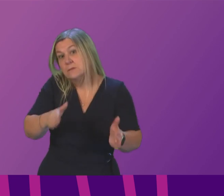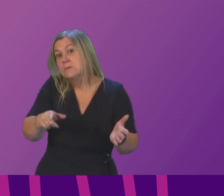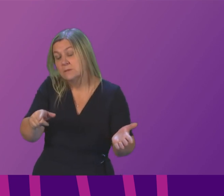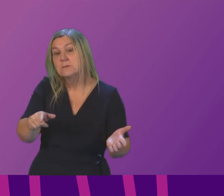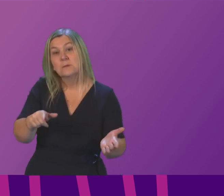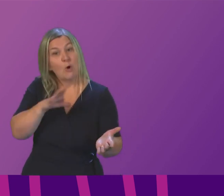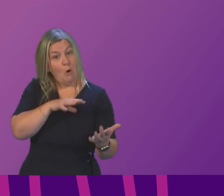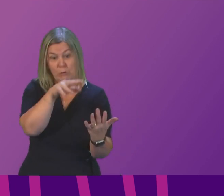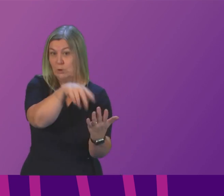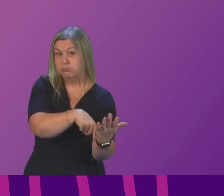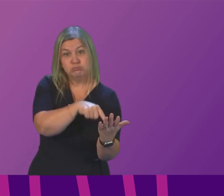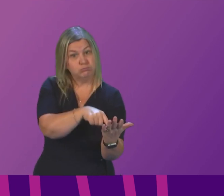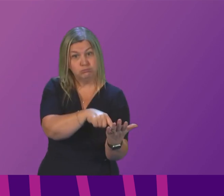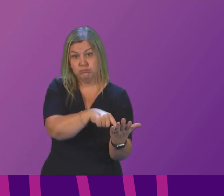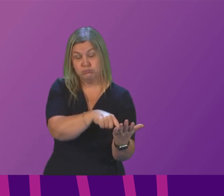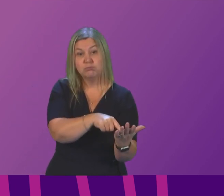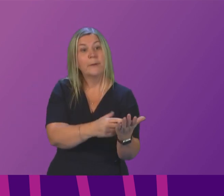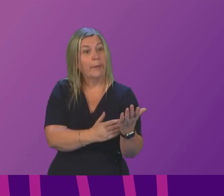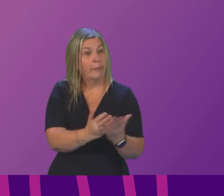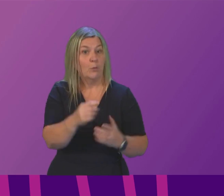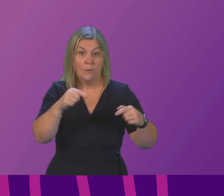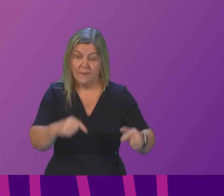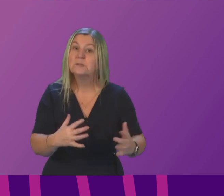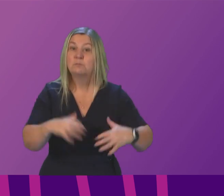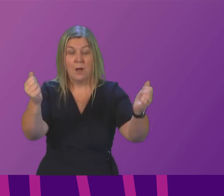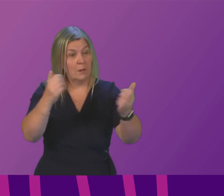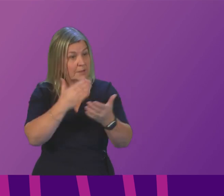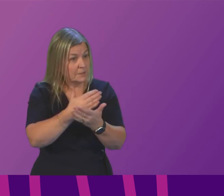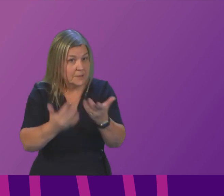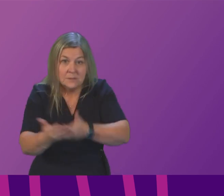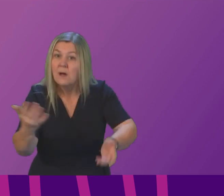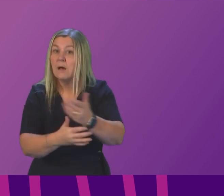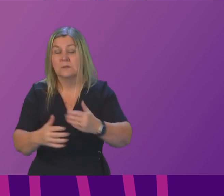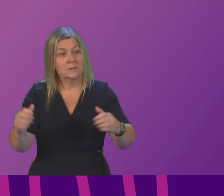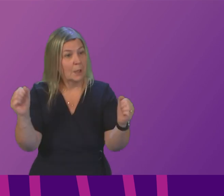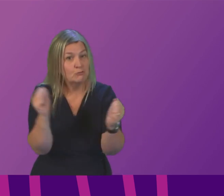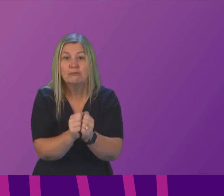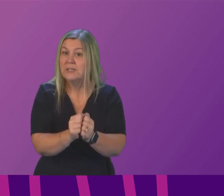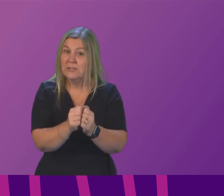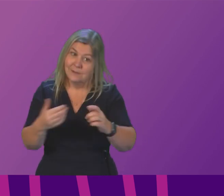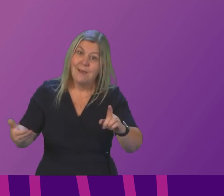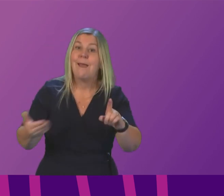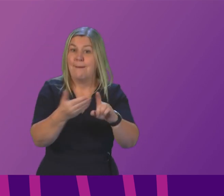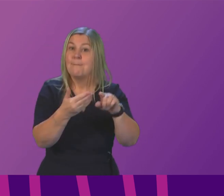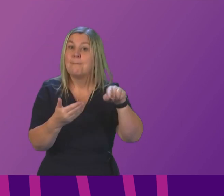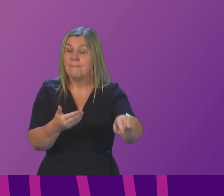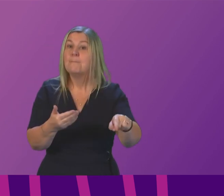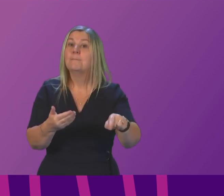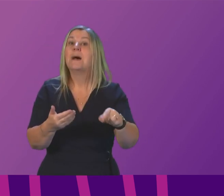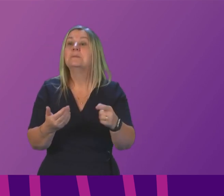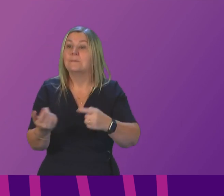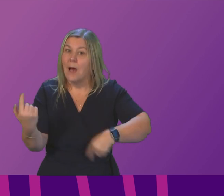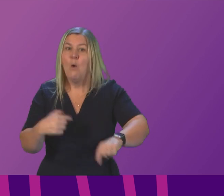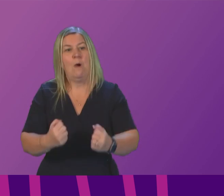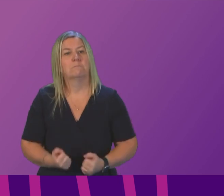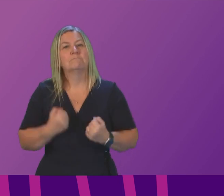has already been set out in this parliament so the plans are ambitious the targets are ambitious but frankly all of us have a responsibility to step up and make